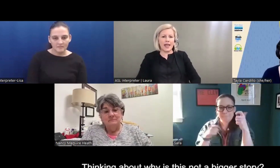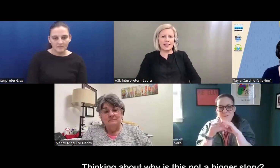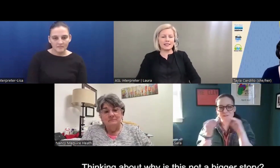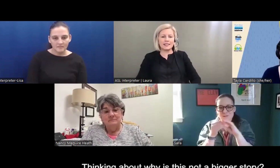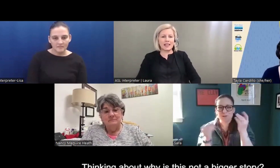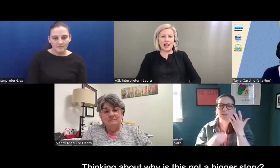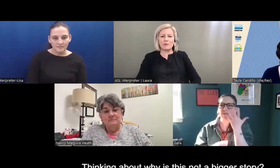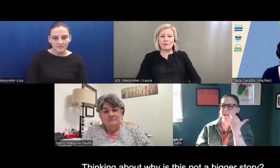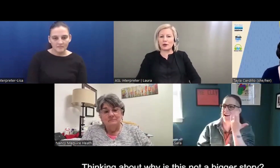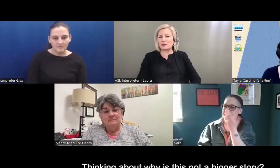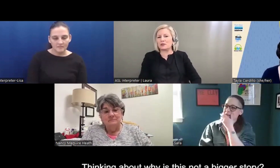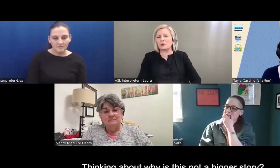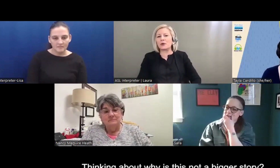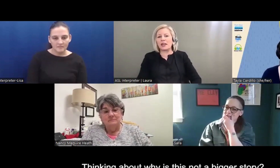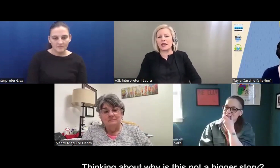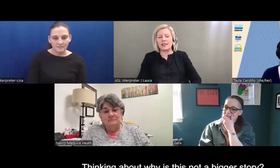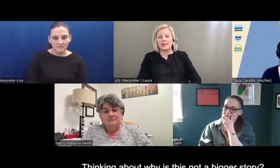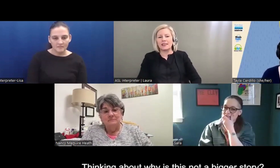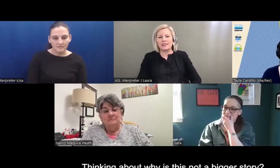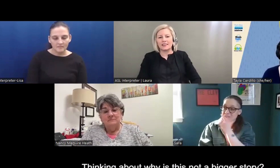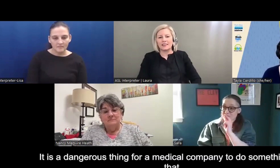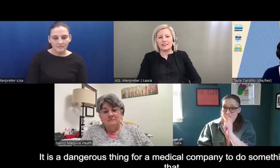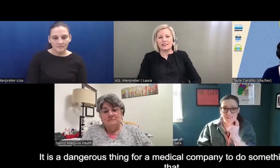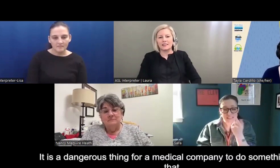why is this not a bigger story?